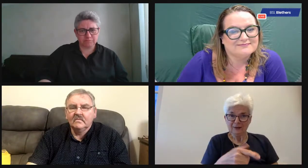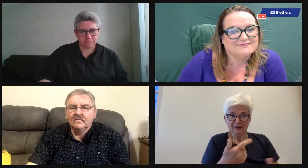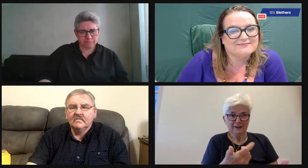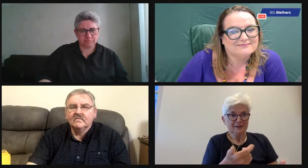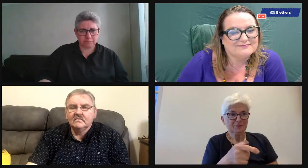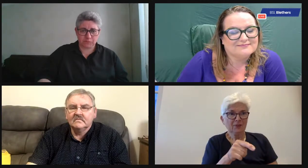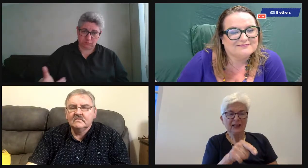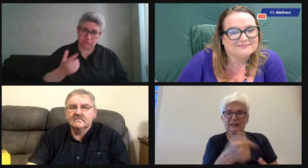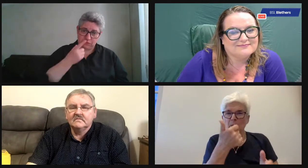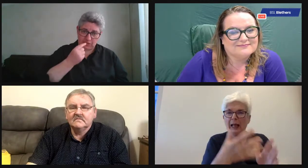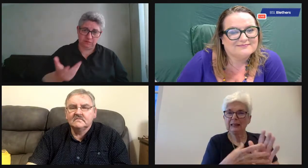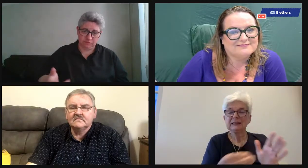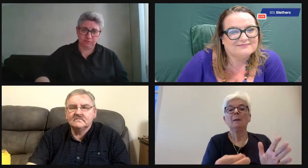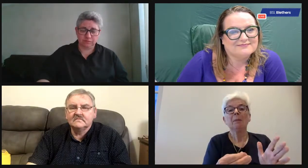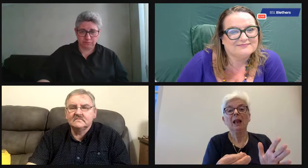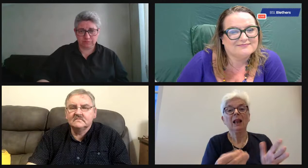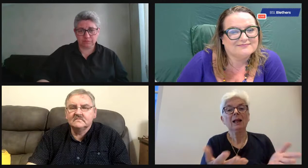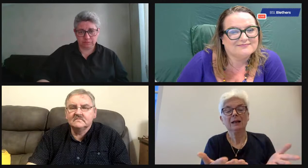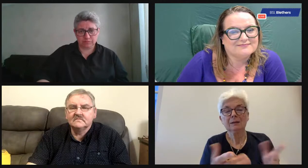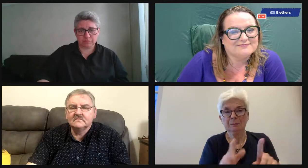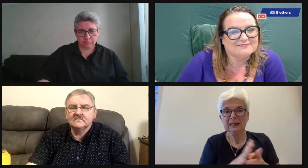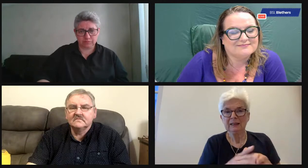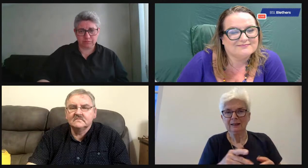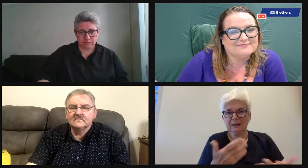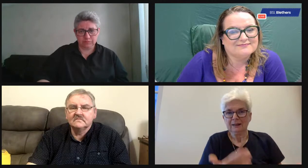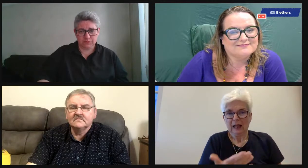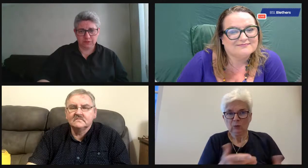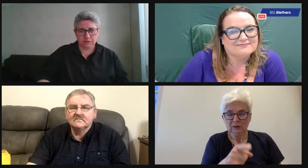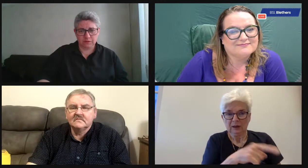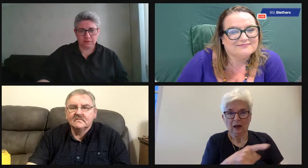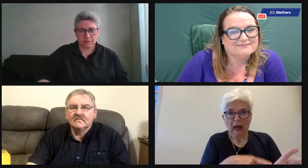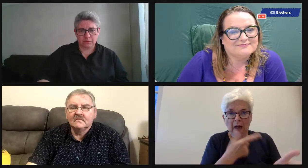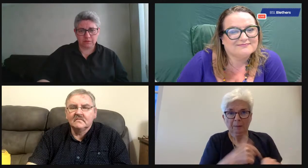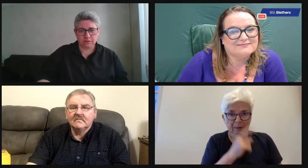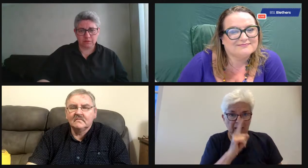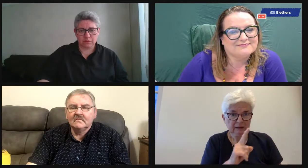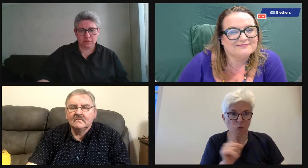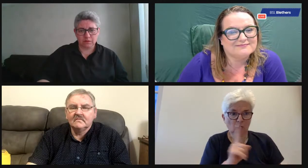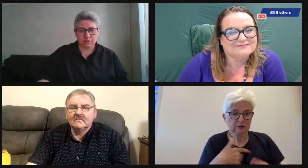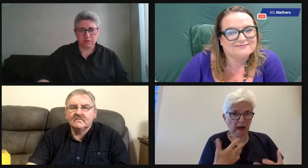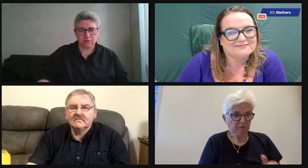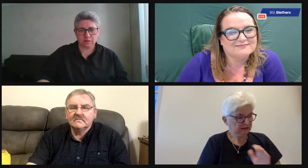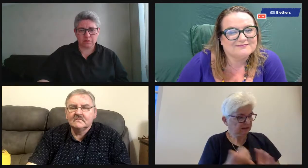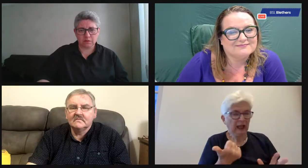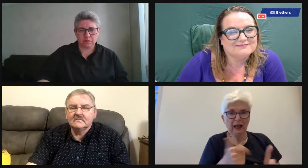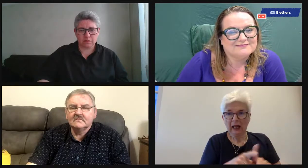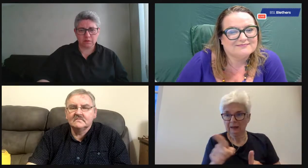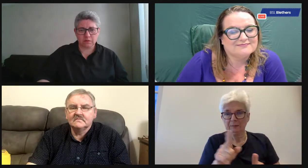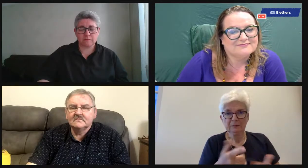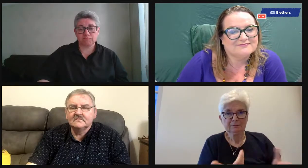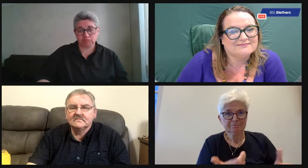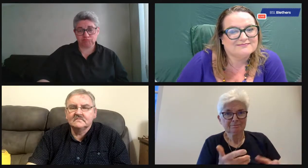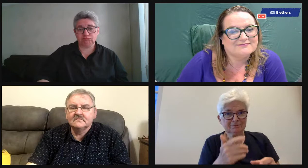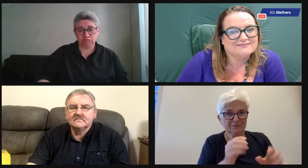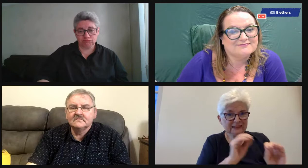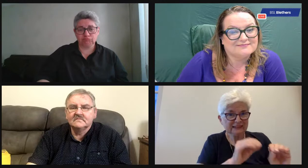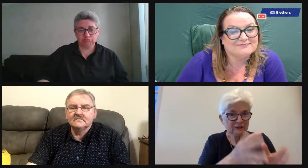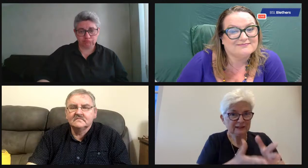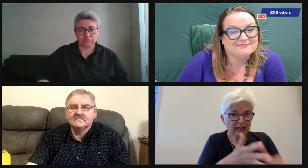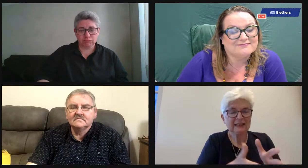weeks, and it was really well attended by hearing people. So that's one example. And so young people could be